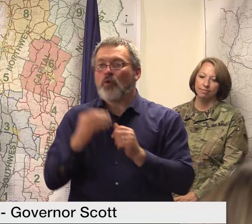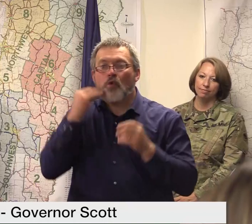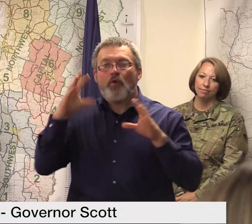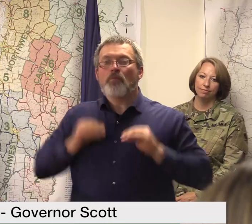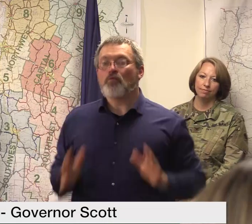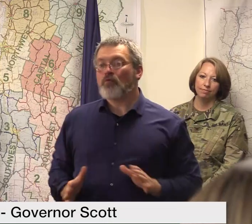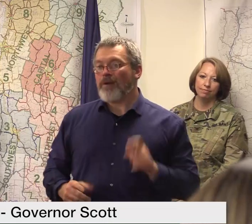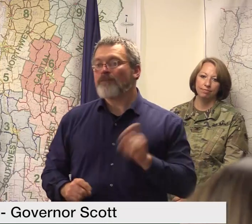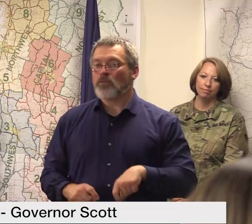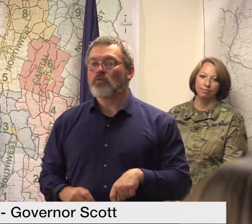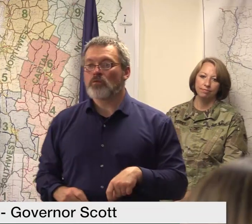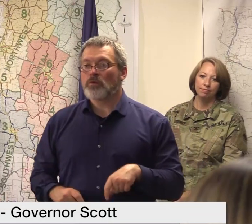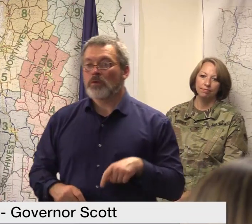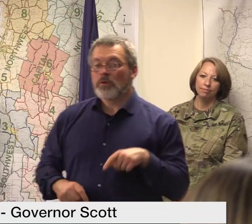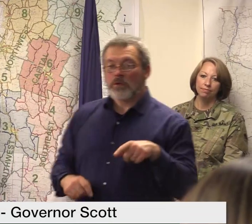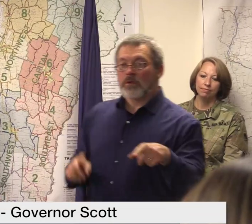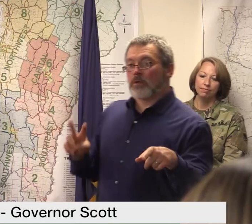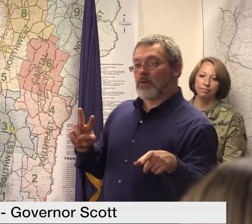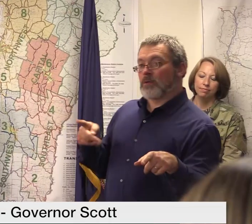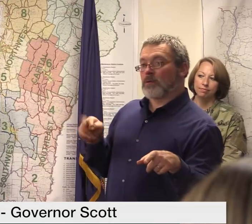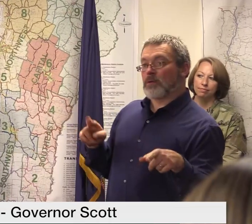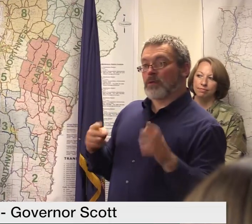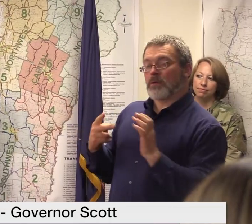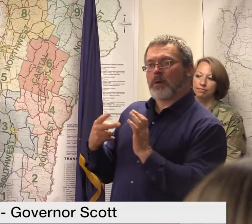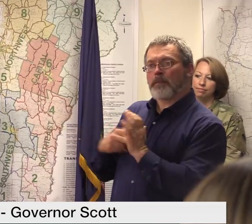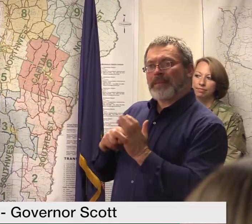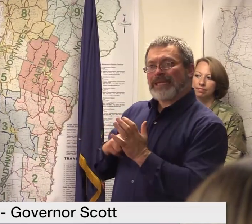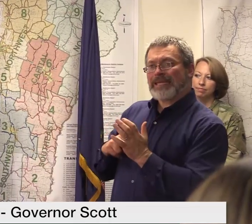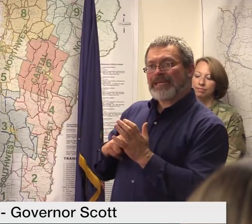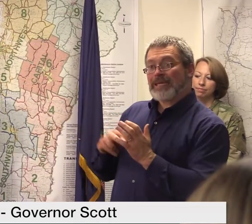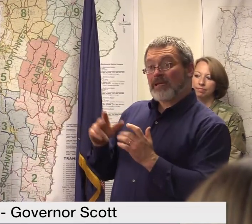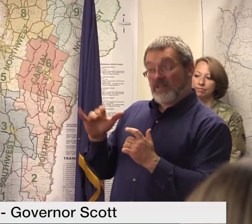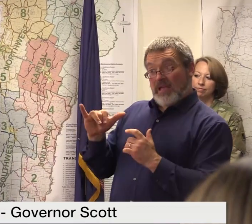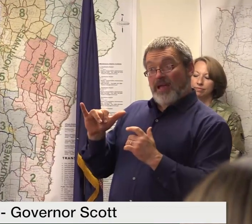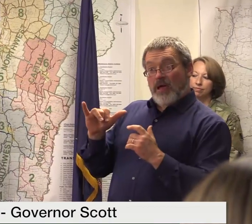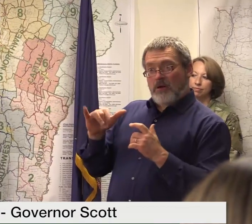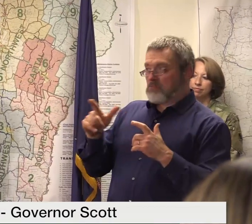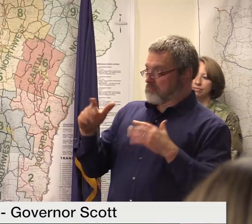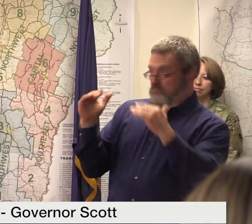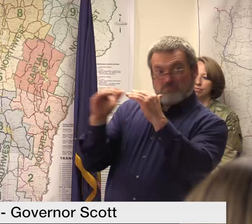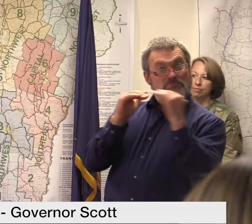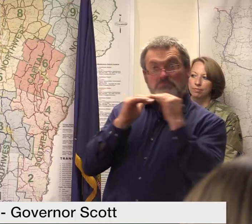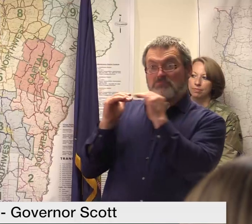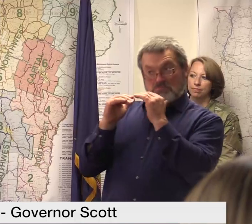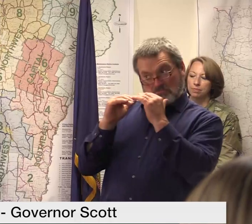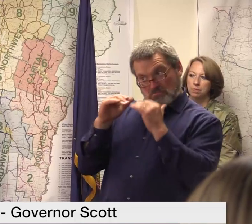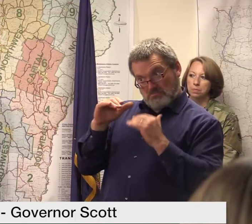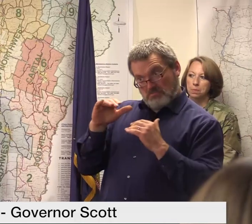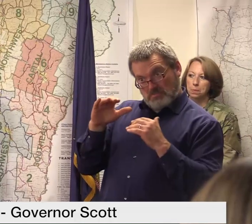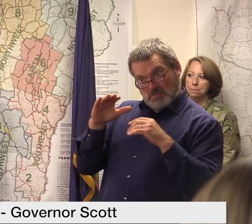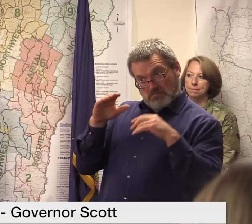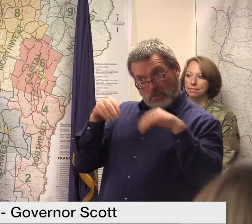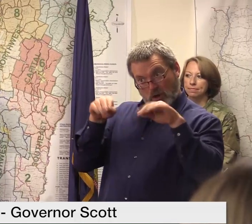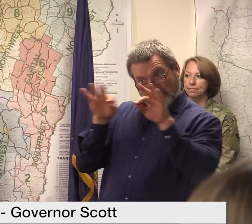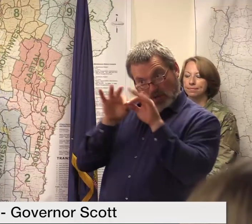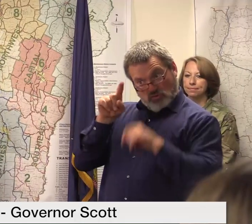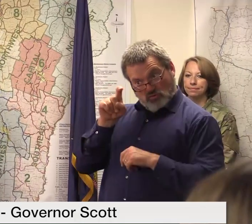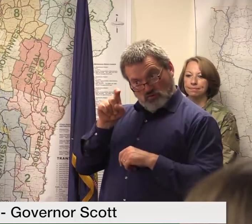owners get fair market value for their home or it's up to each community as to how they assess the values of the homes